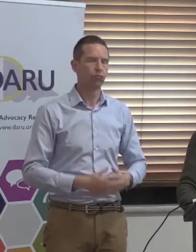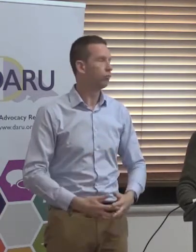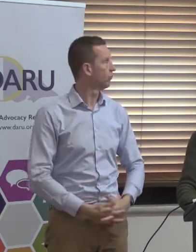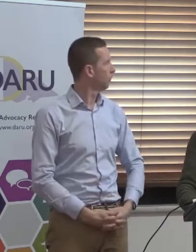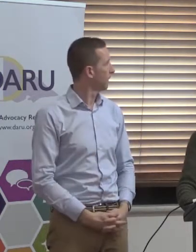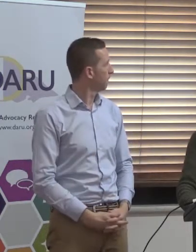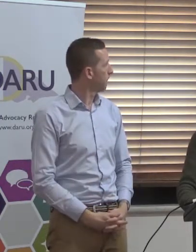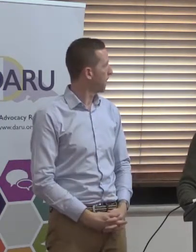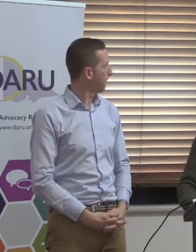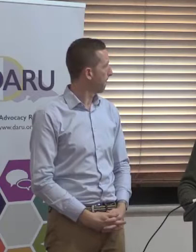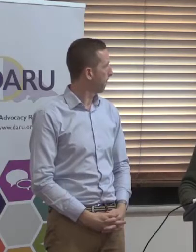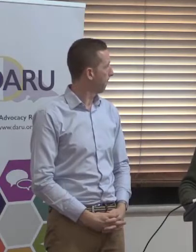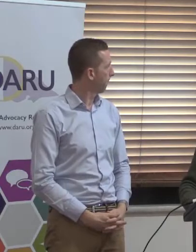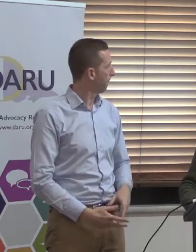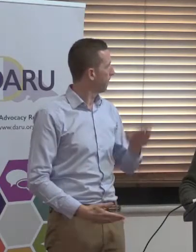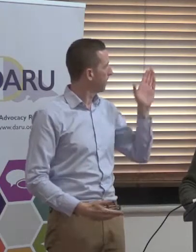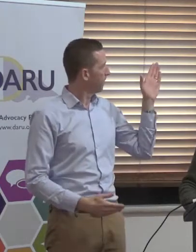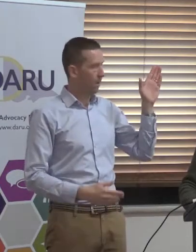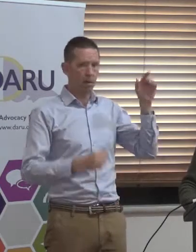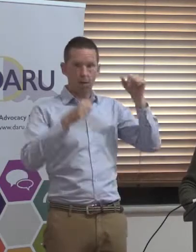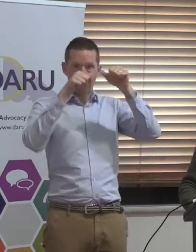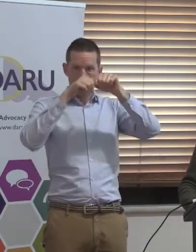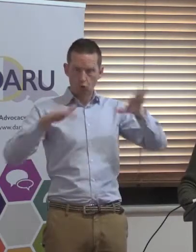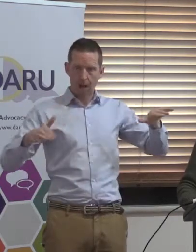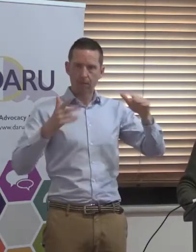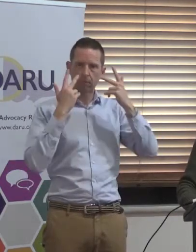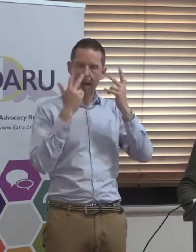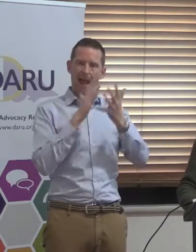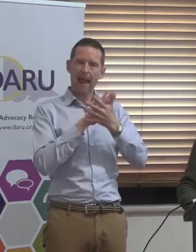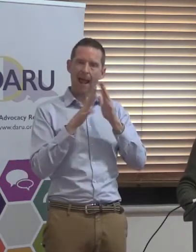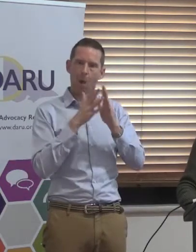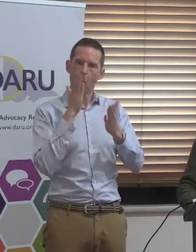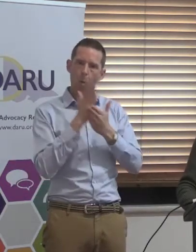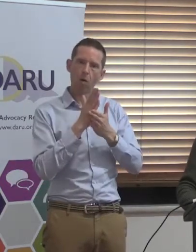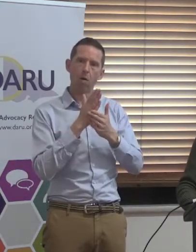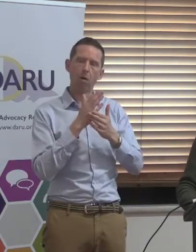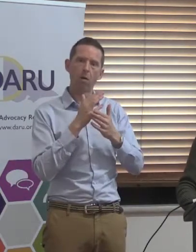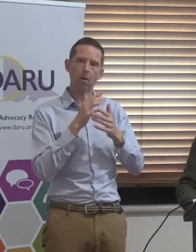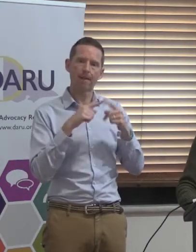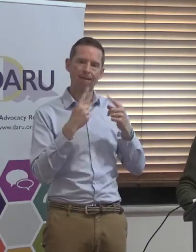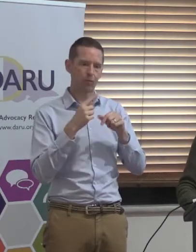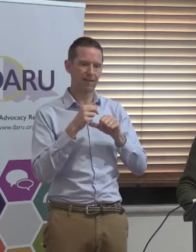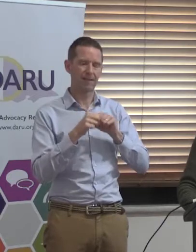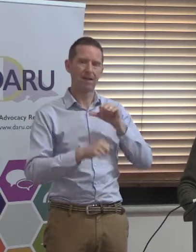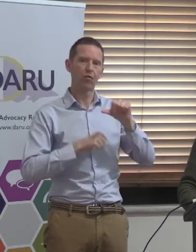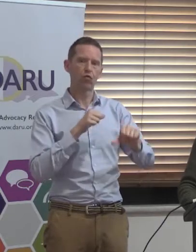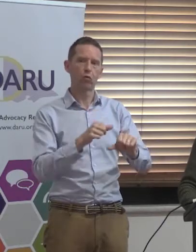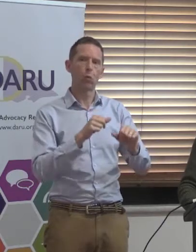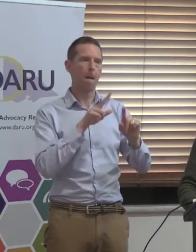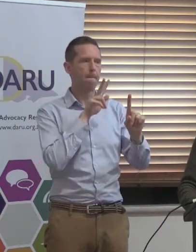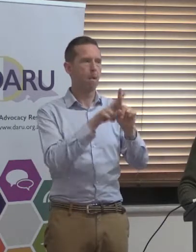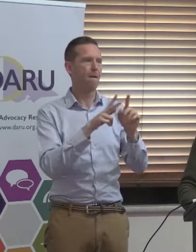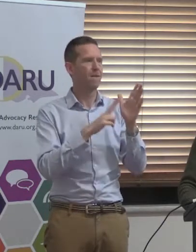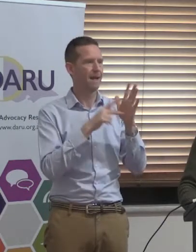So this, for example, is a flowchart showing how you actually go through the various stages of applying to the